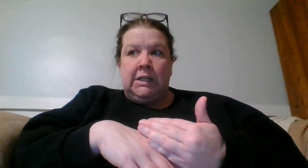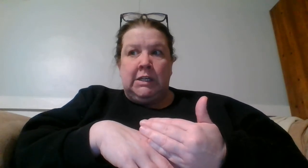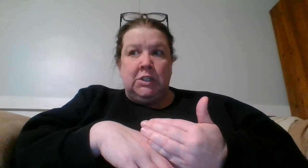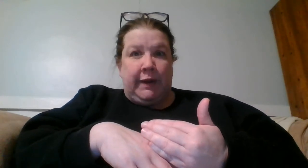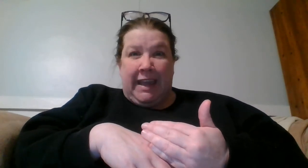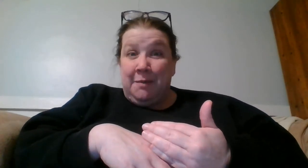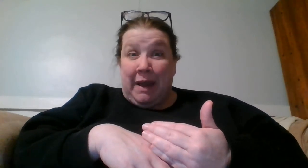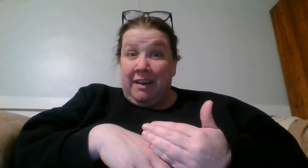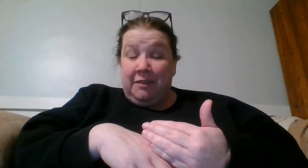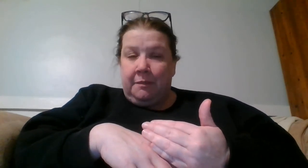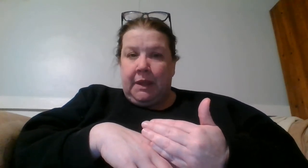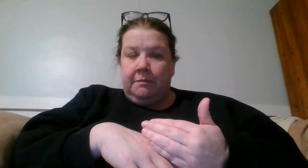so I can't buy it from them